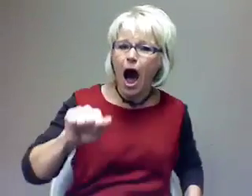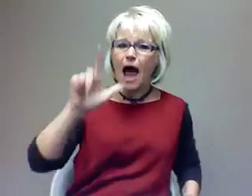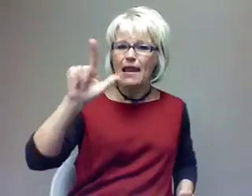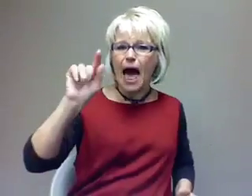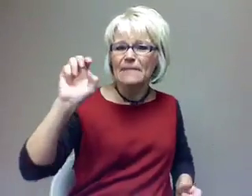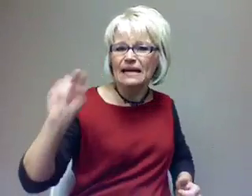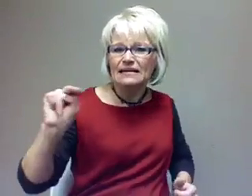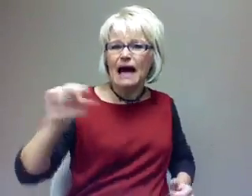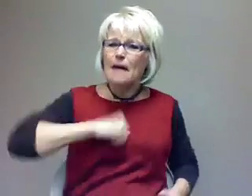up.